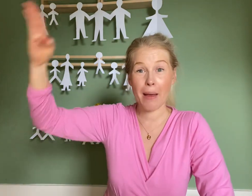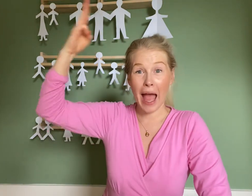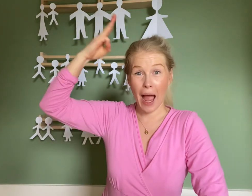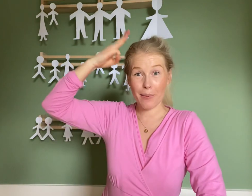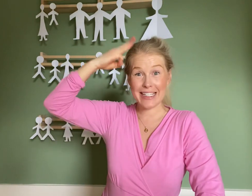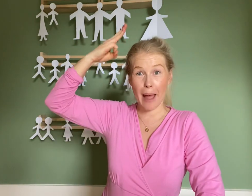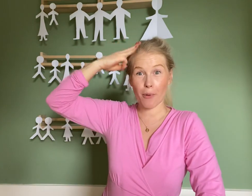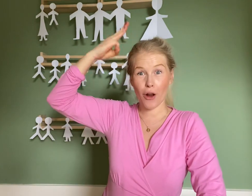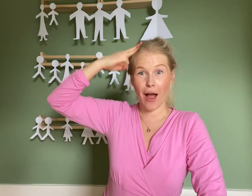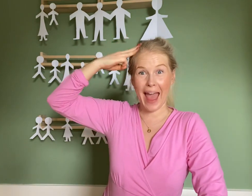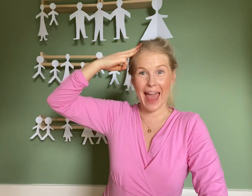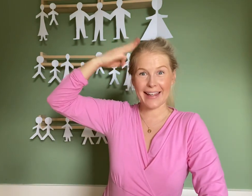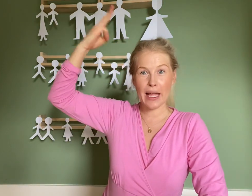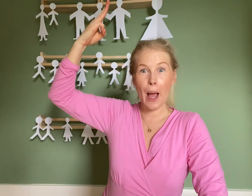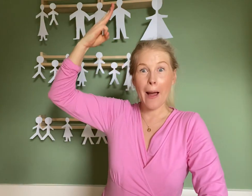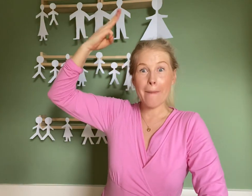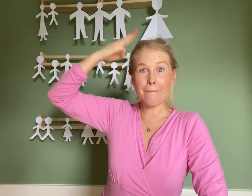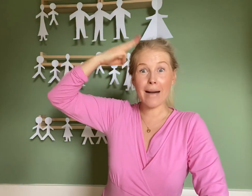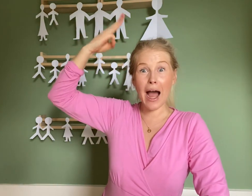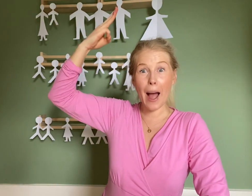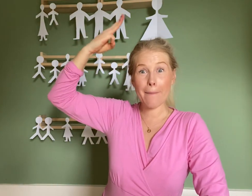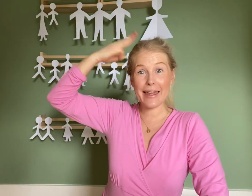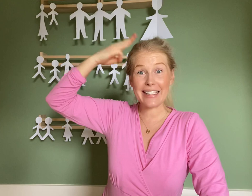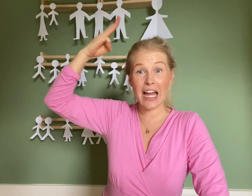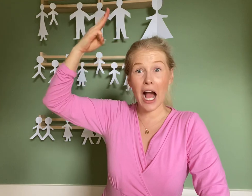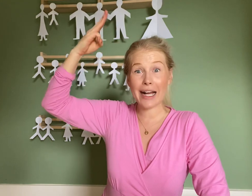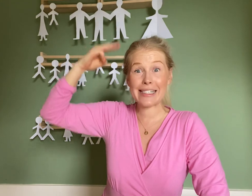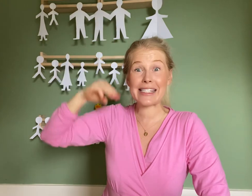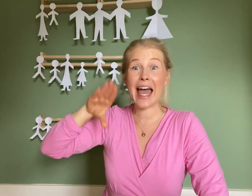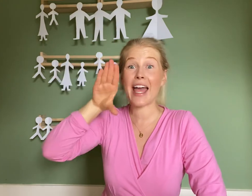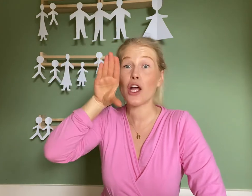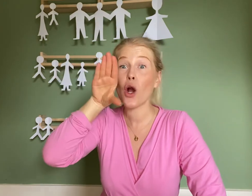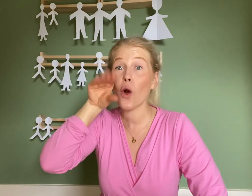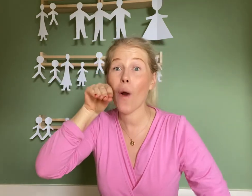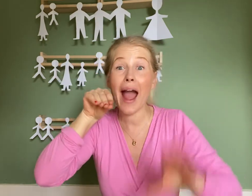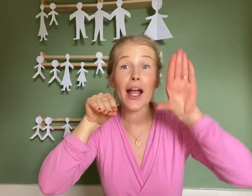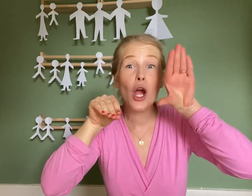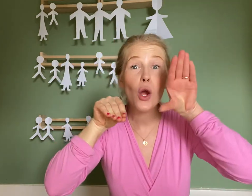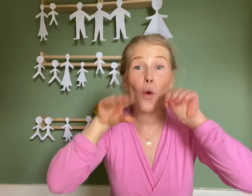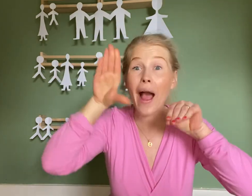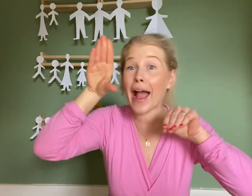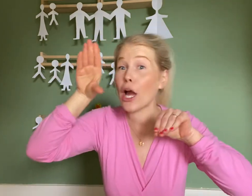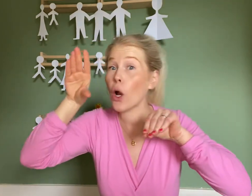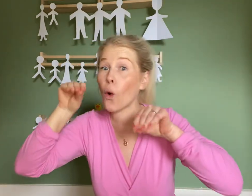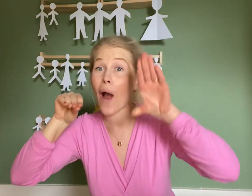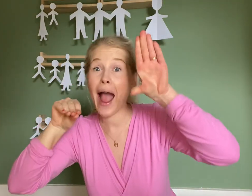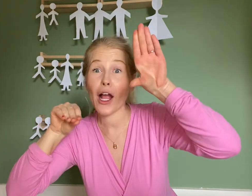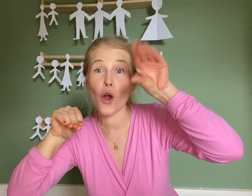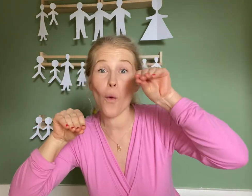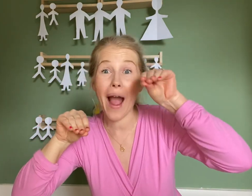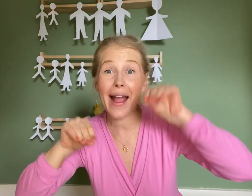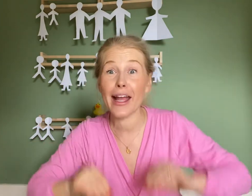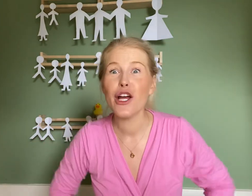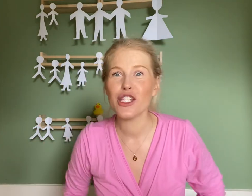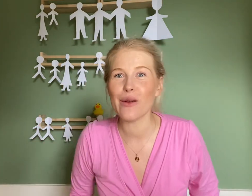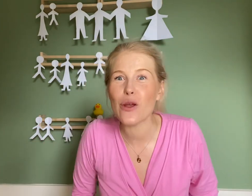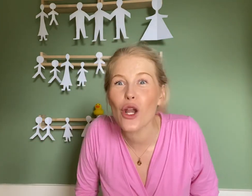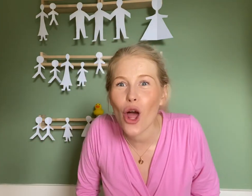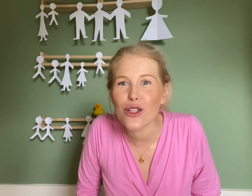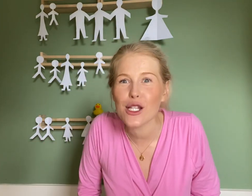and we tap on our head. Mummy duck said quack, quack, quack, quack. So we do lots and